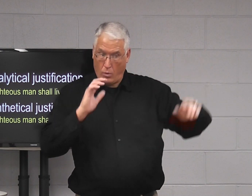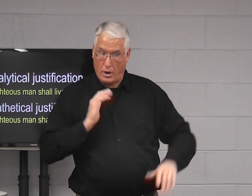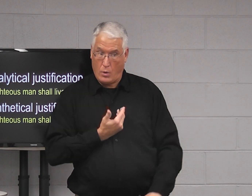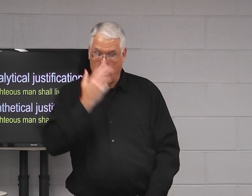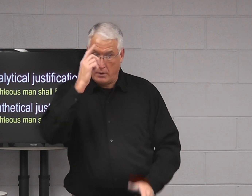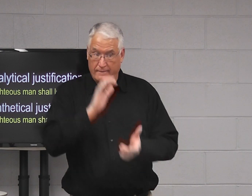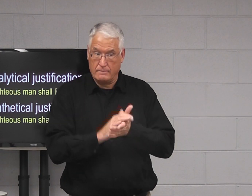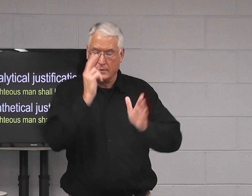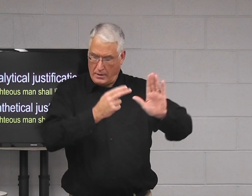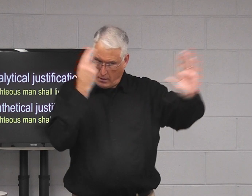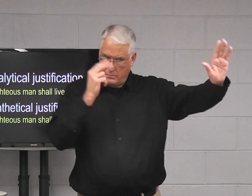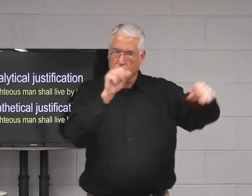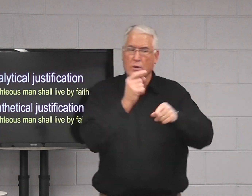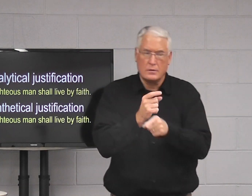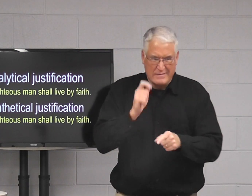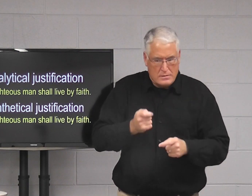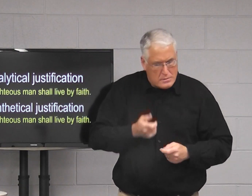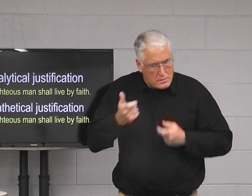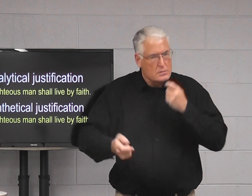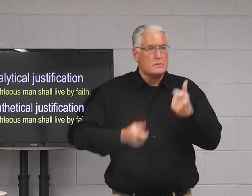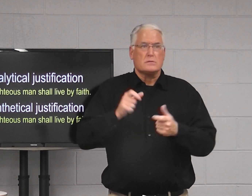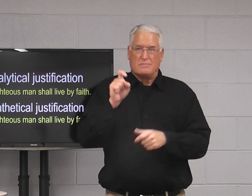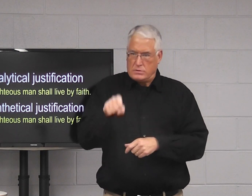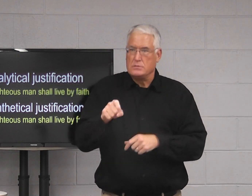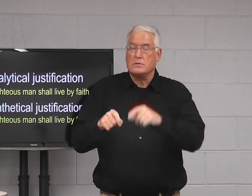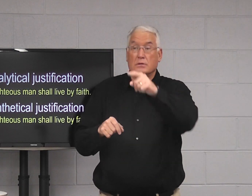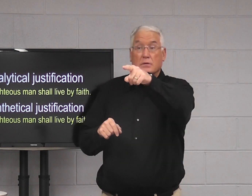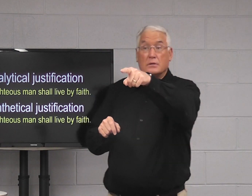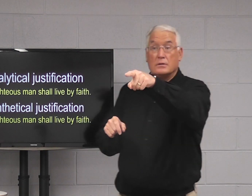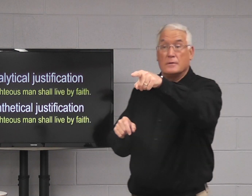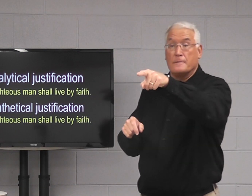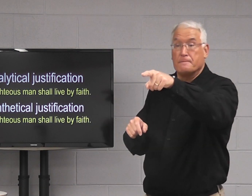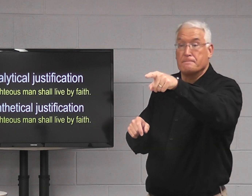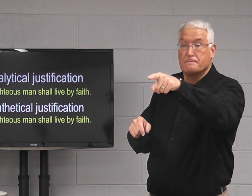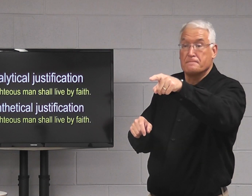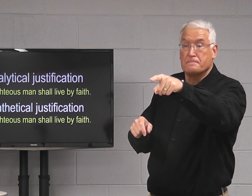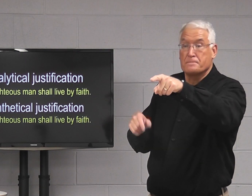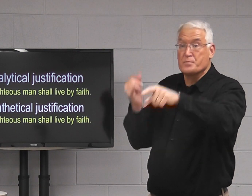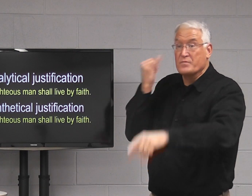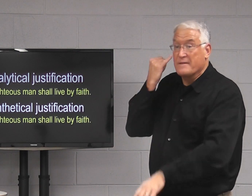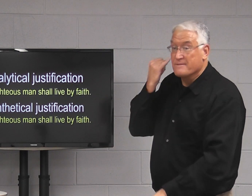Catholic are ours. They have to continue to work to eliminate